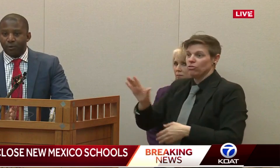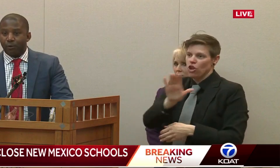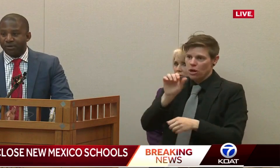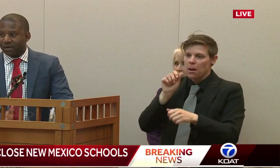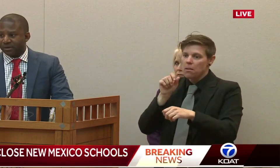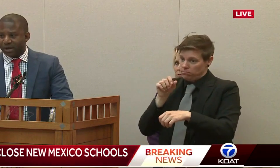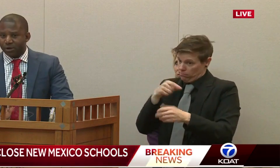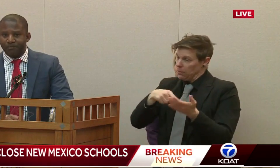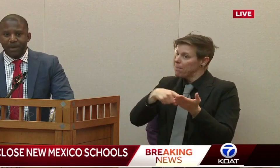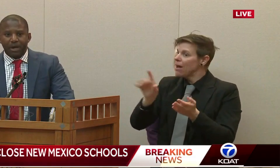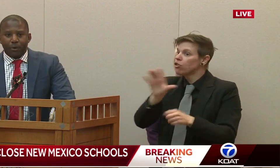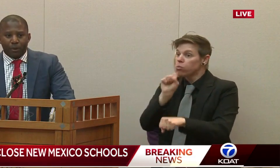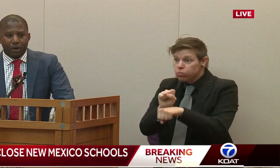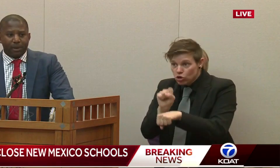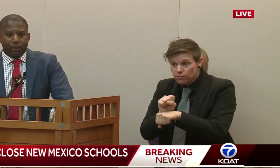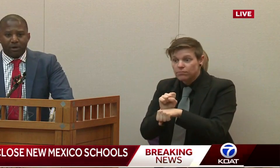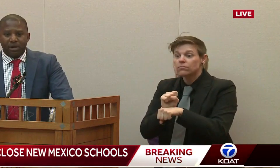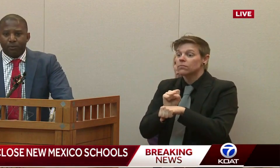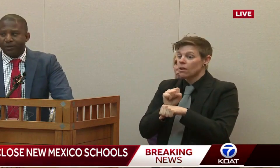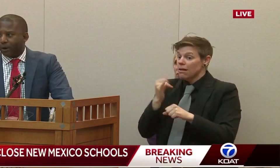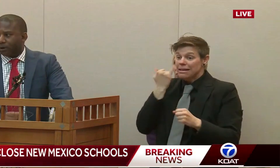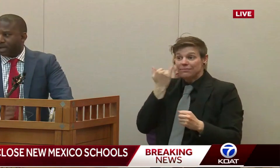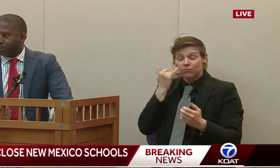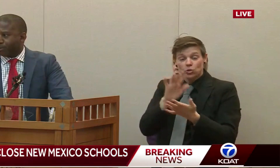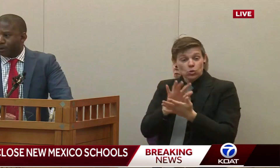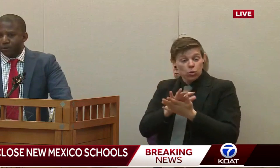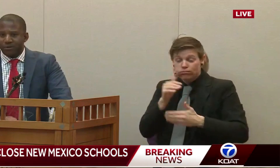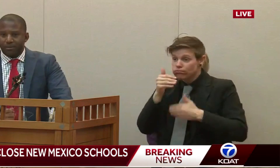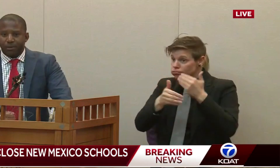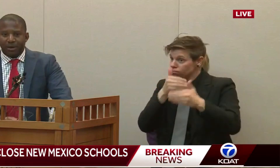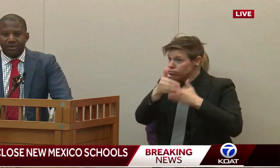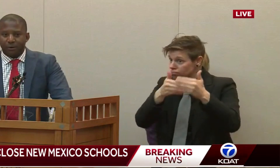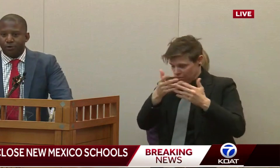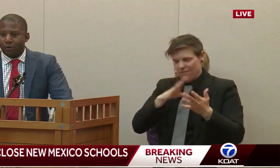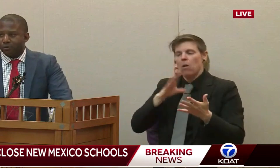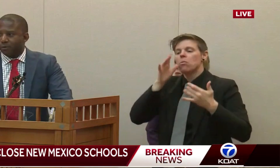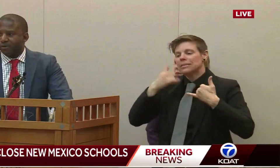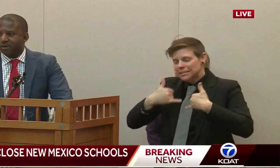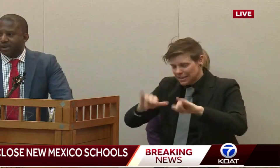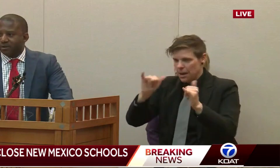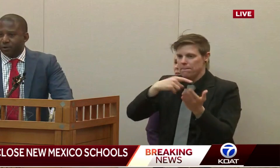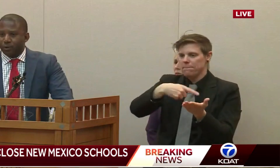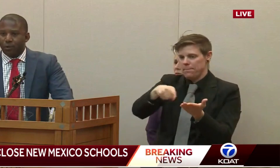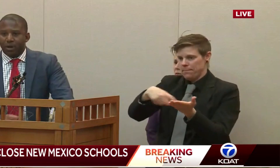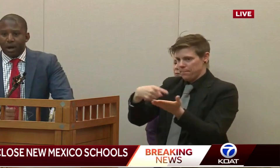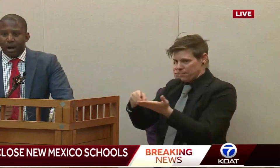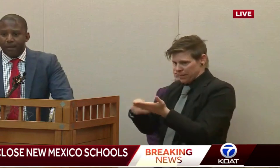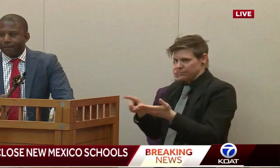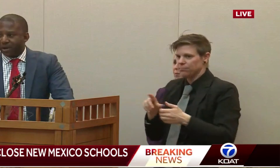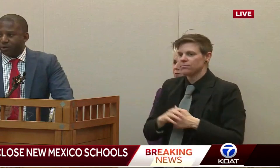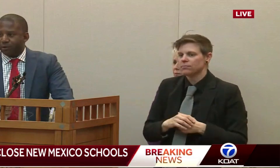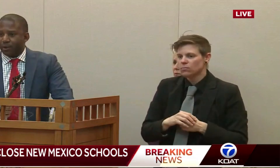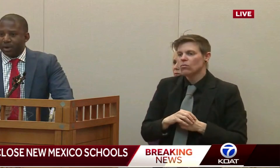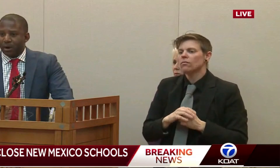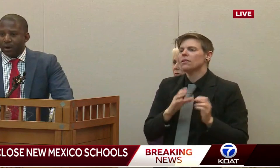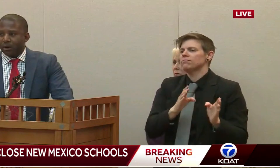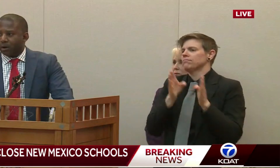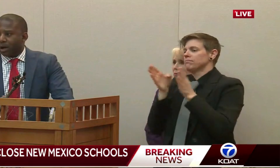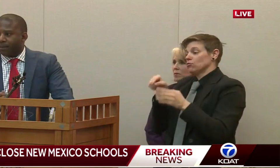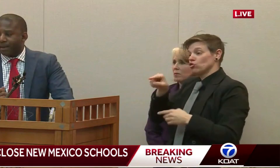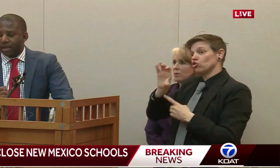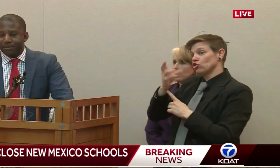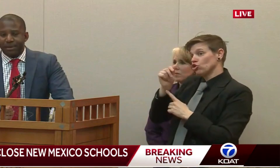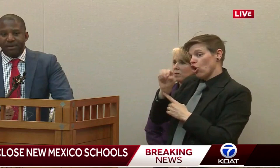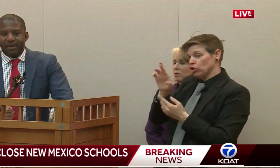if school was still in session. We're going to be working with our labor partners and employees at our charter schools to make sure that we